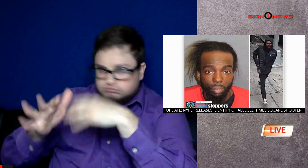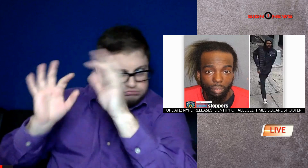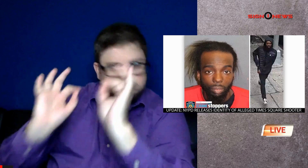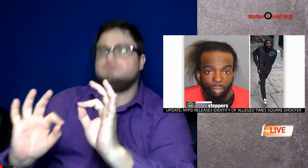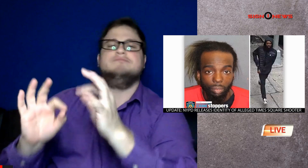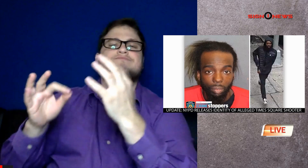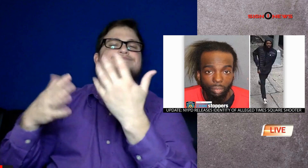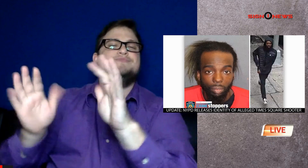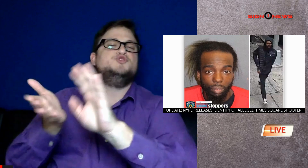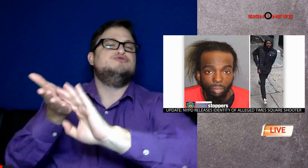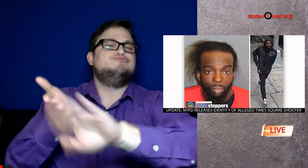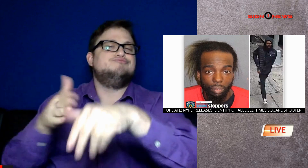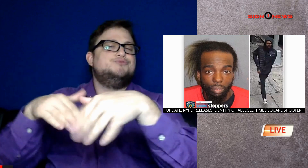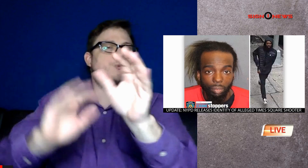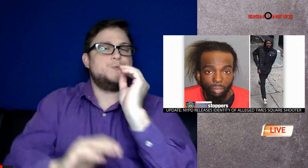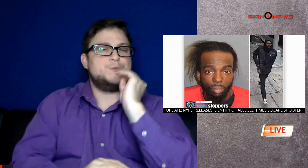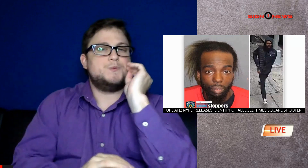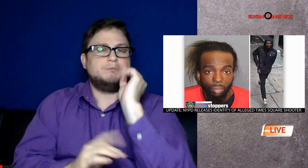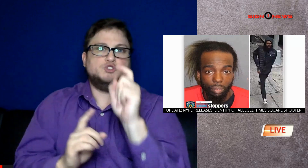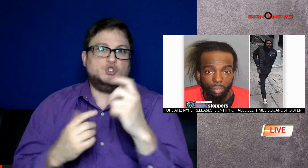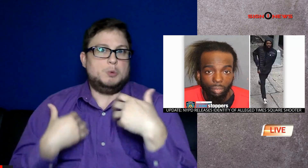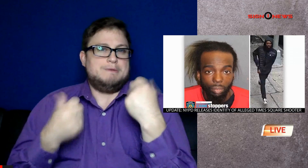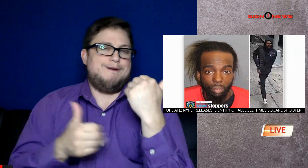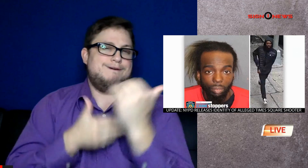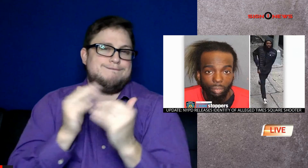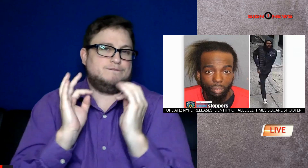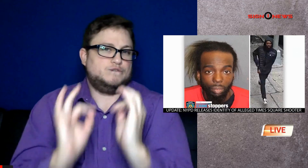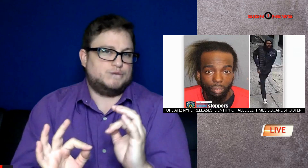been released from the hospital and are expected to recover